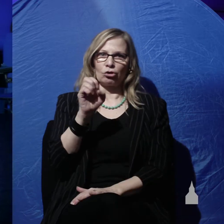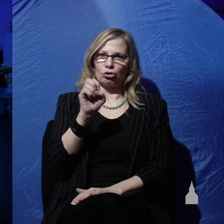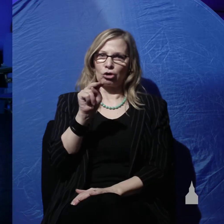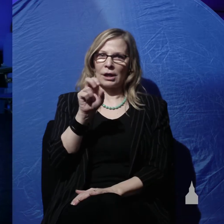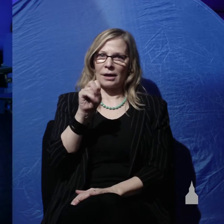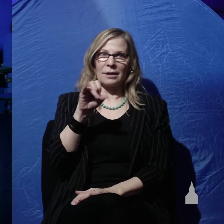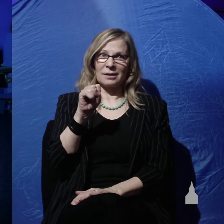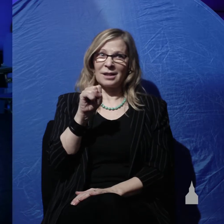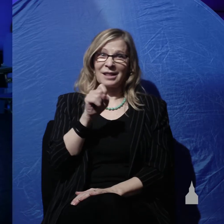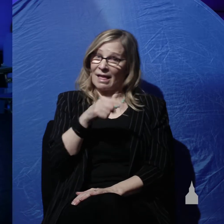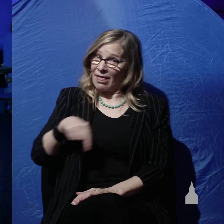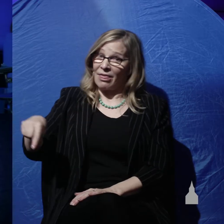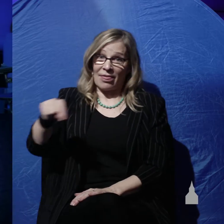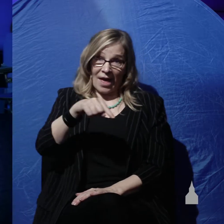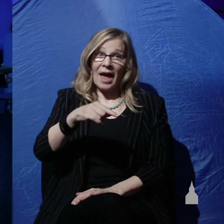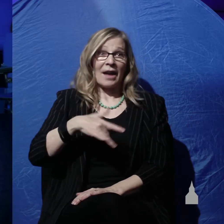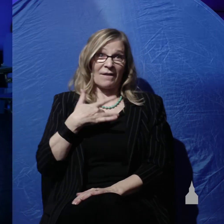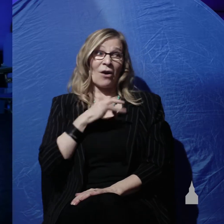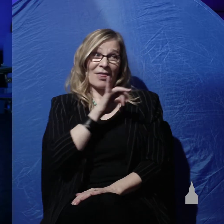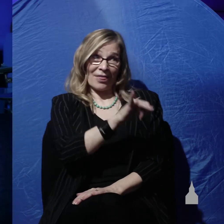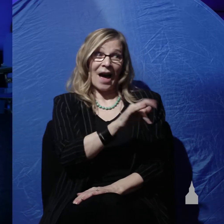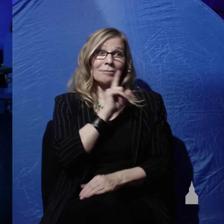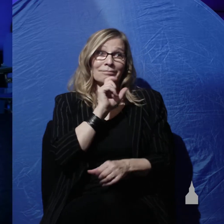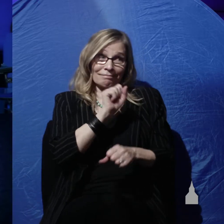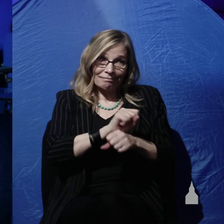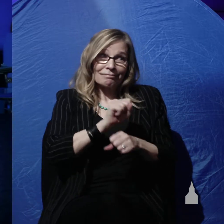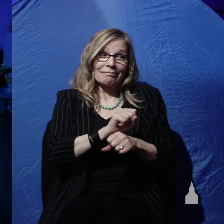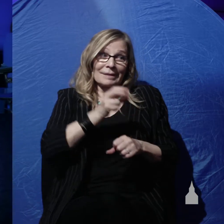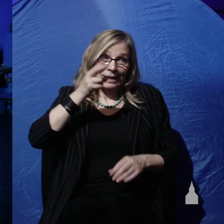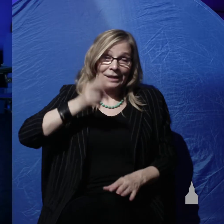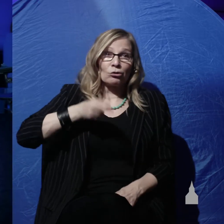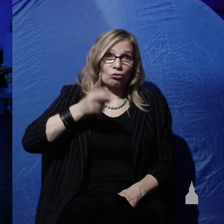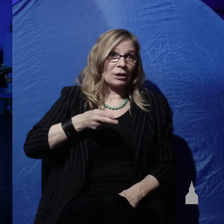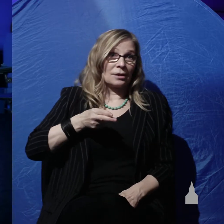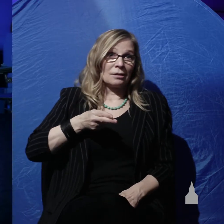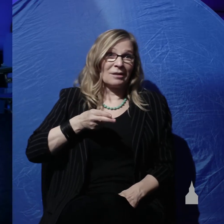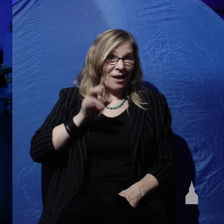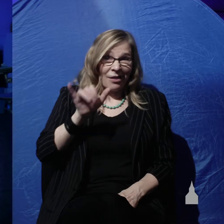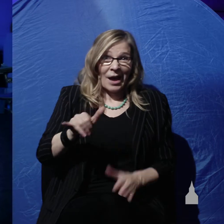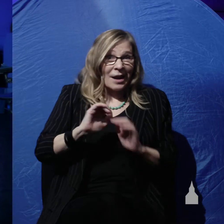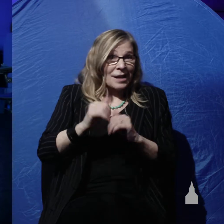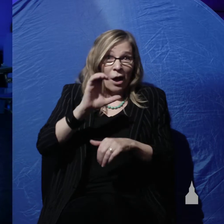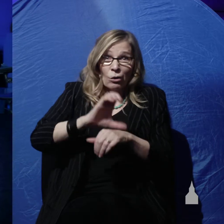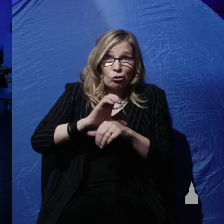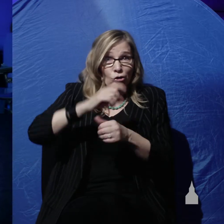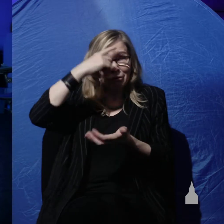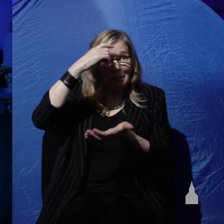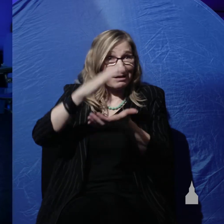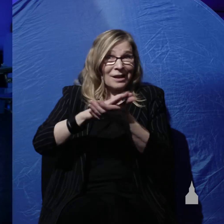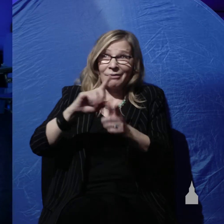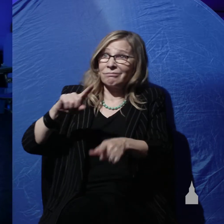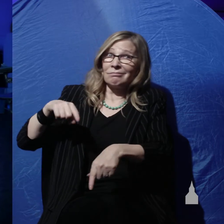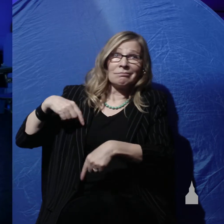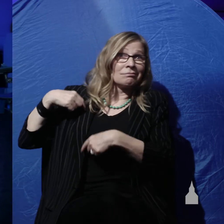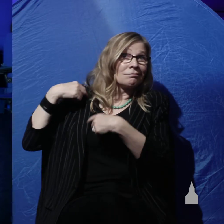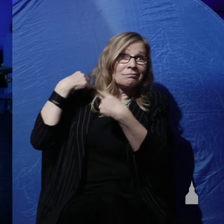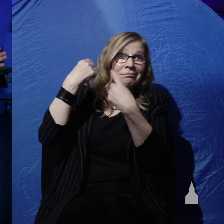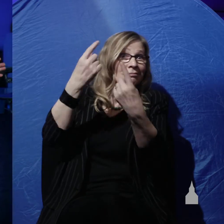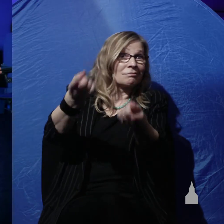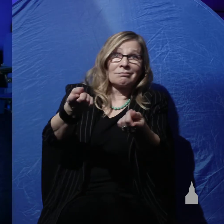took it as straightforward, literal history. And that's how the church took Genesis 1 to 11, virtually unanimously